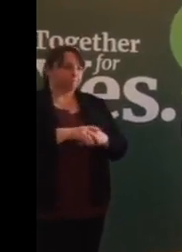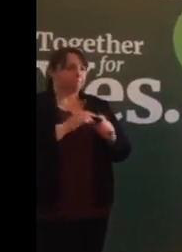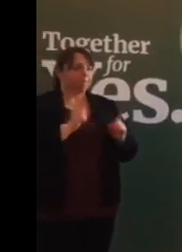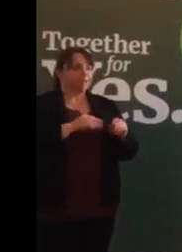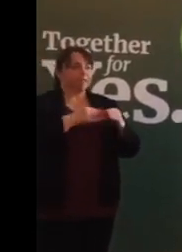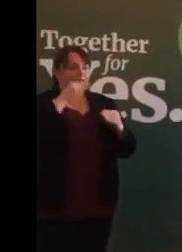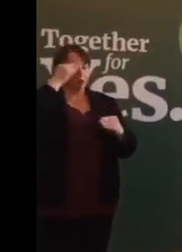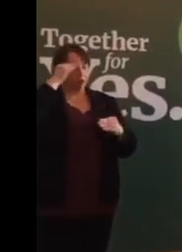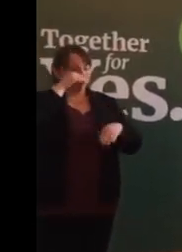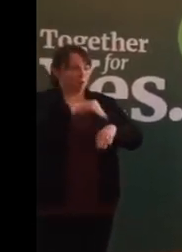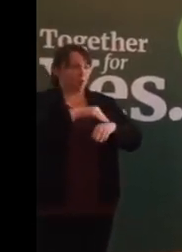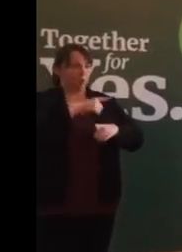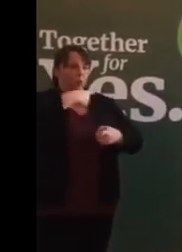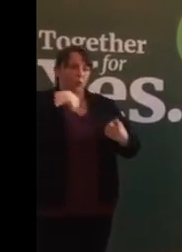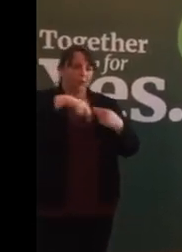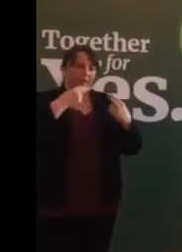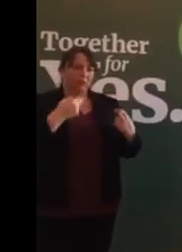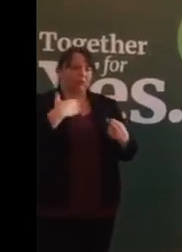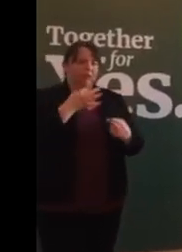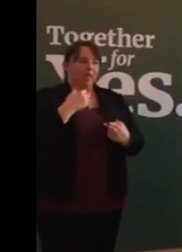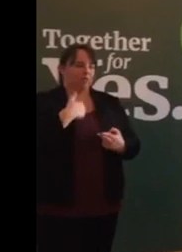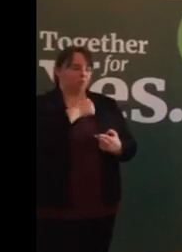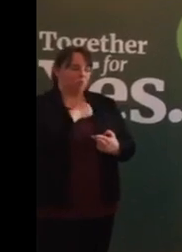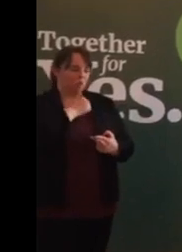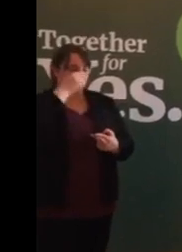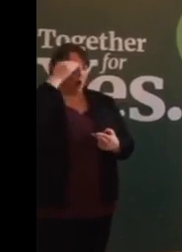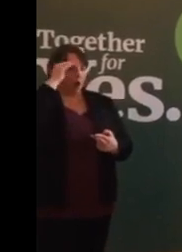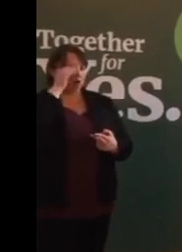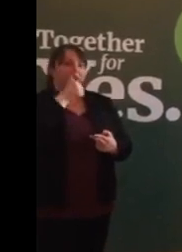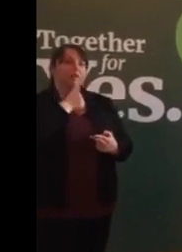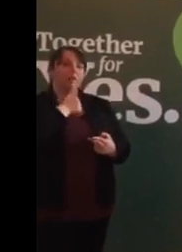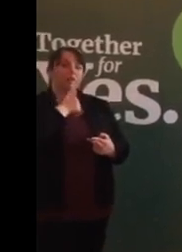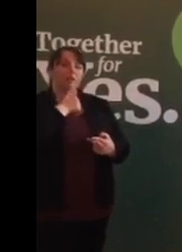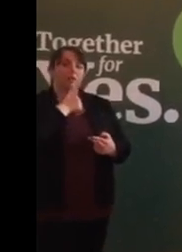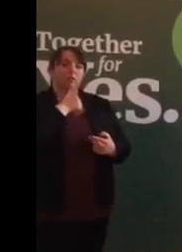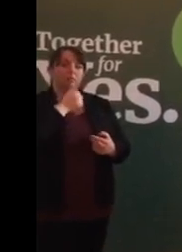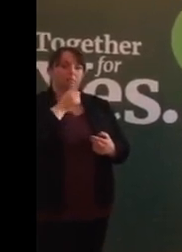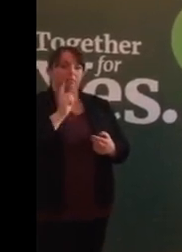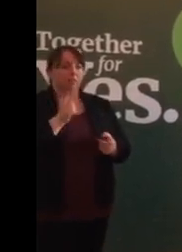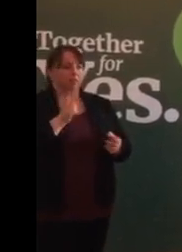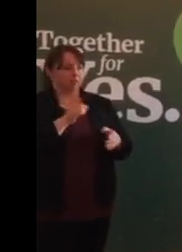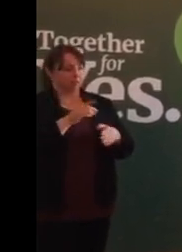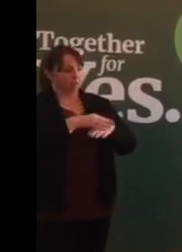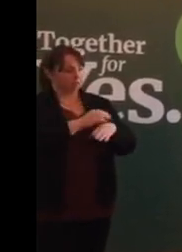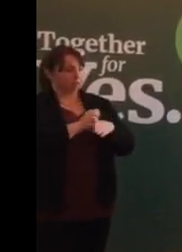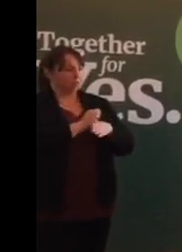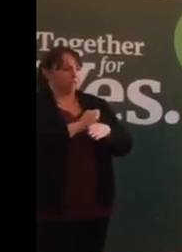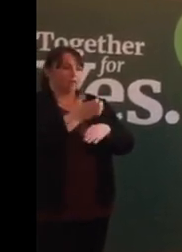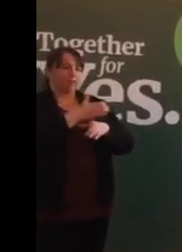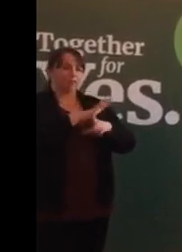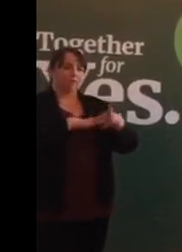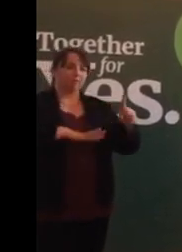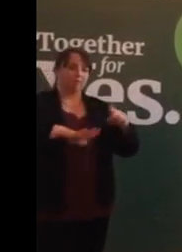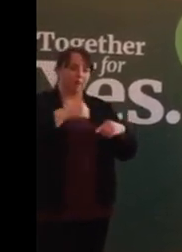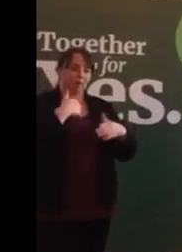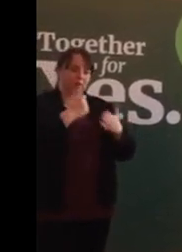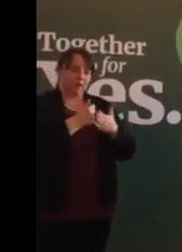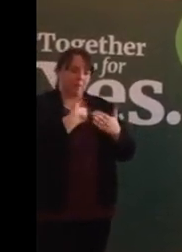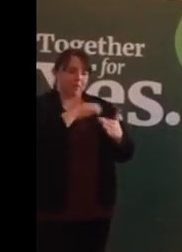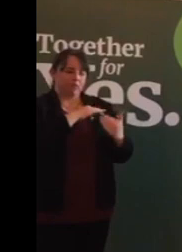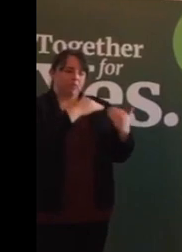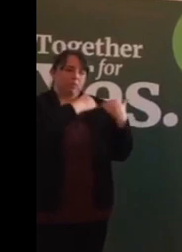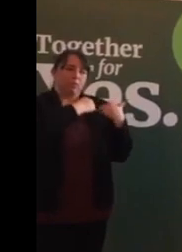Irish problem, and we need to get our own Irish solution. As a mature nation, it's time for us to take responsibility ourselves